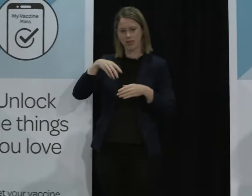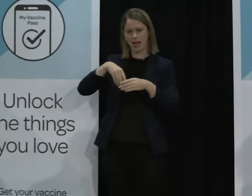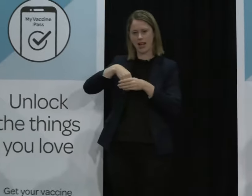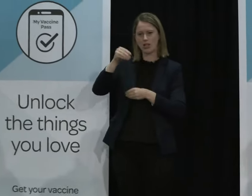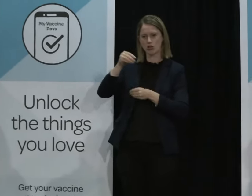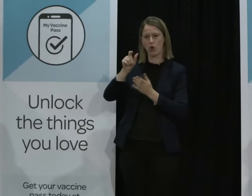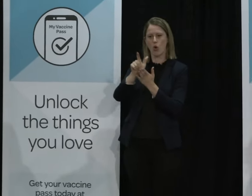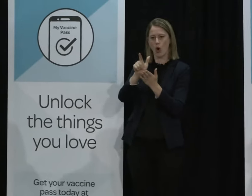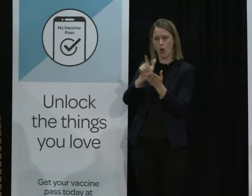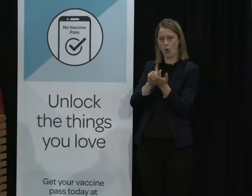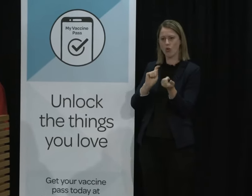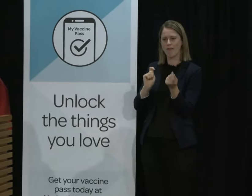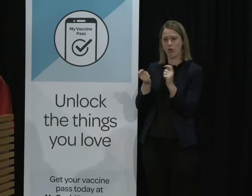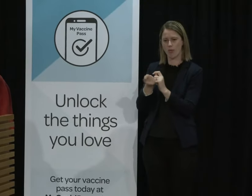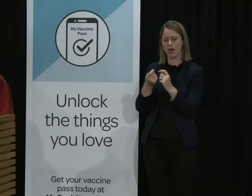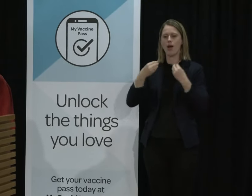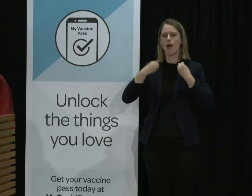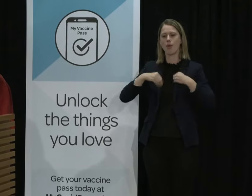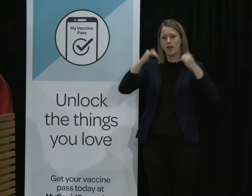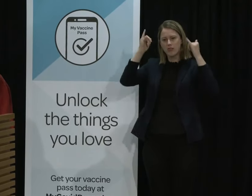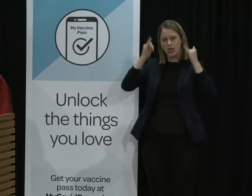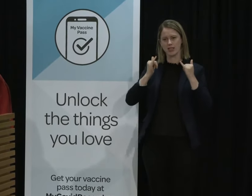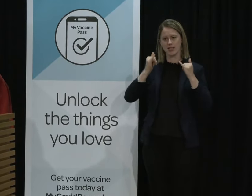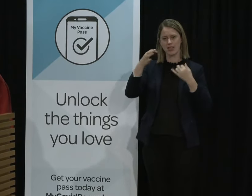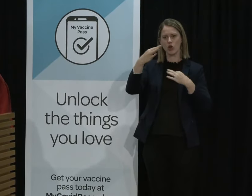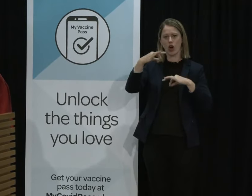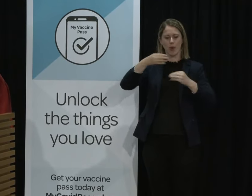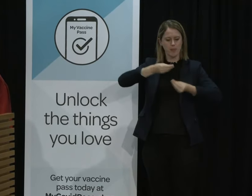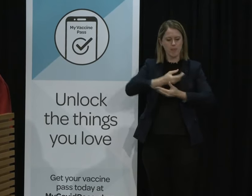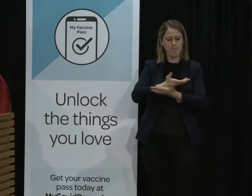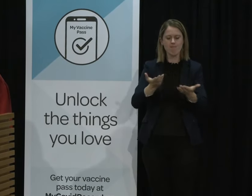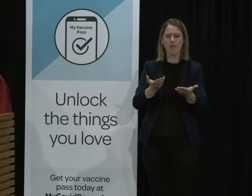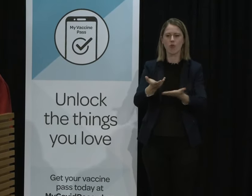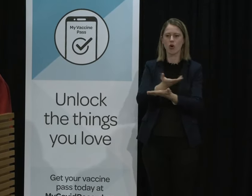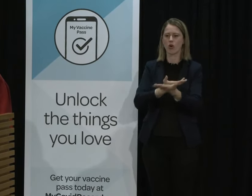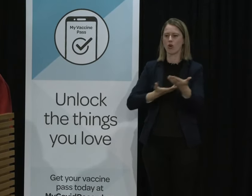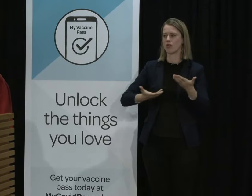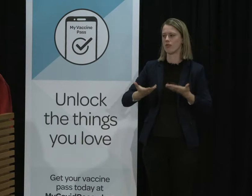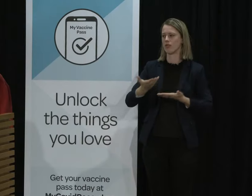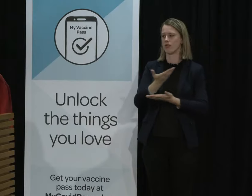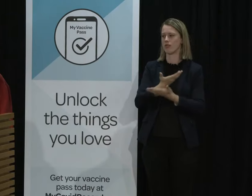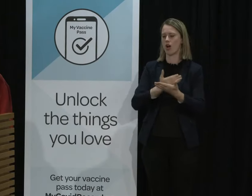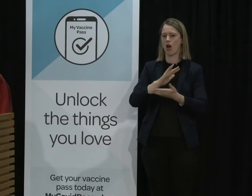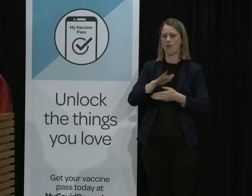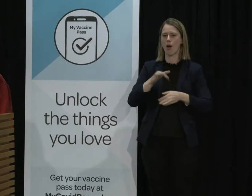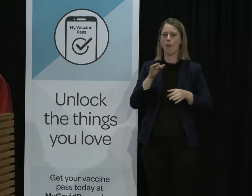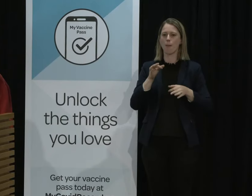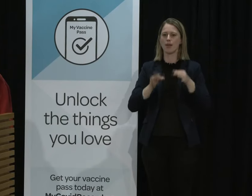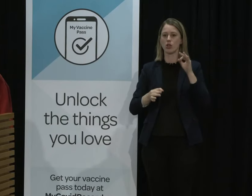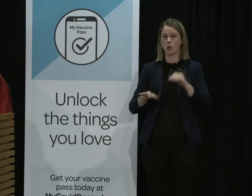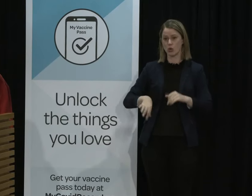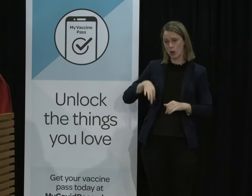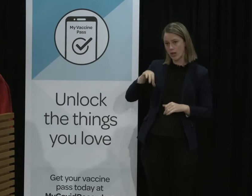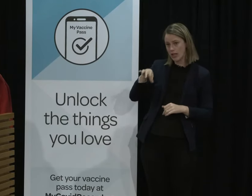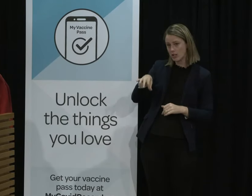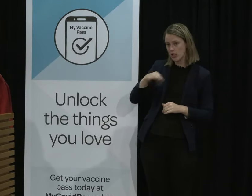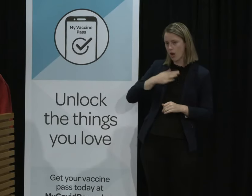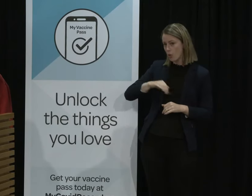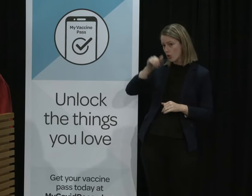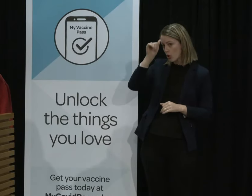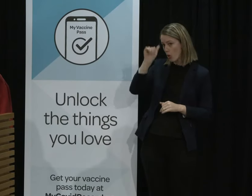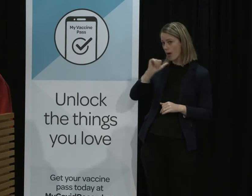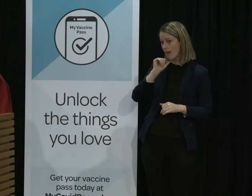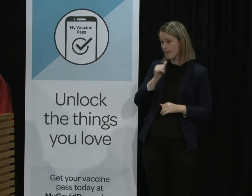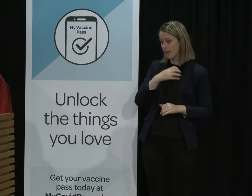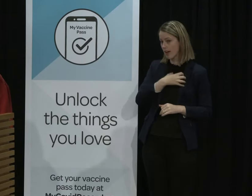the Ministry of Justice has put out its consultation documents on transparency around political donations and I just would like to know if the